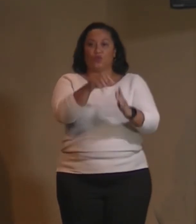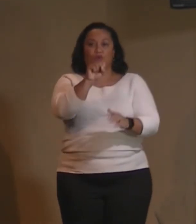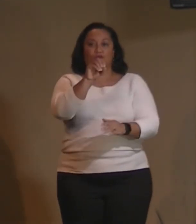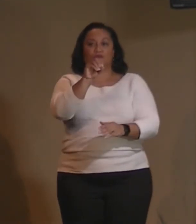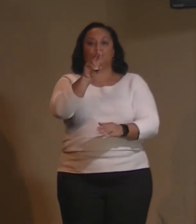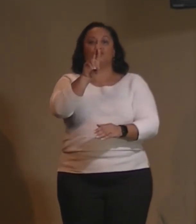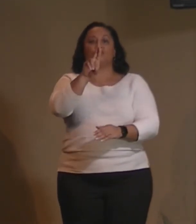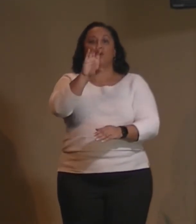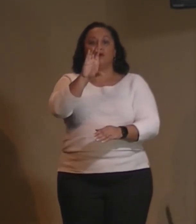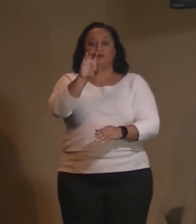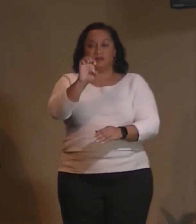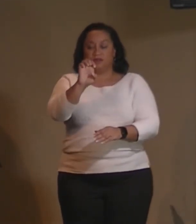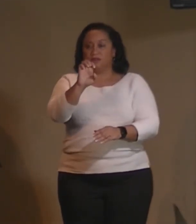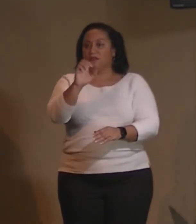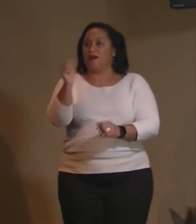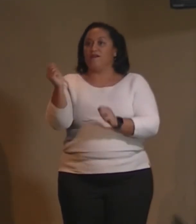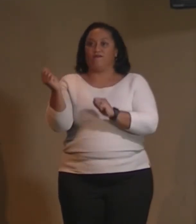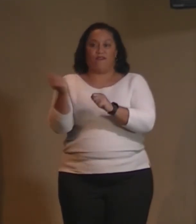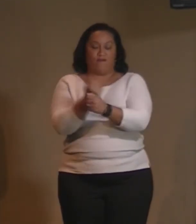all that is.